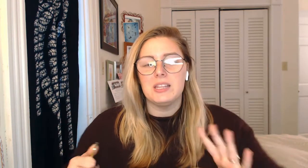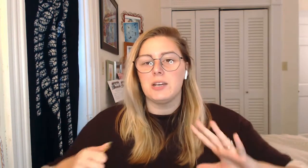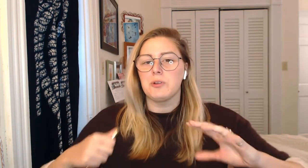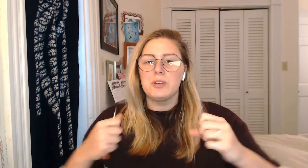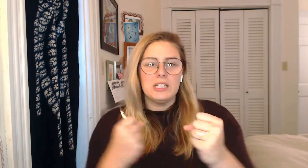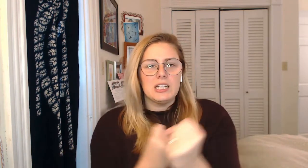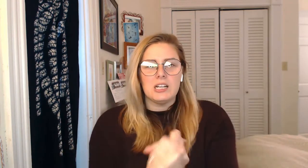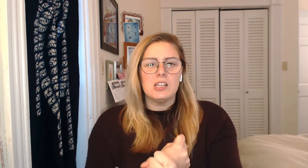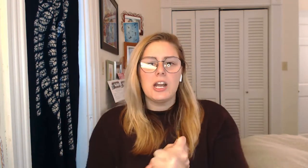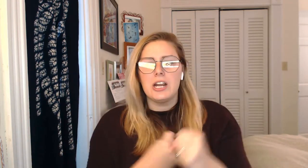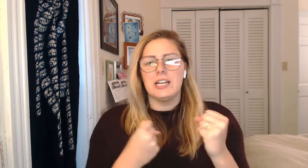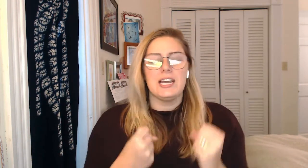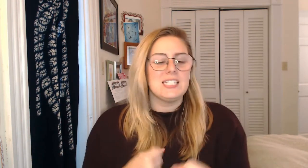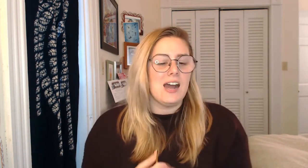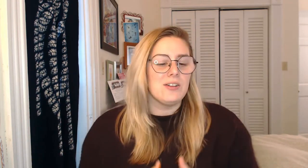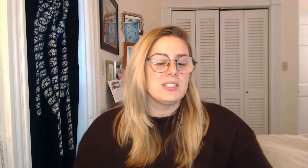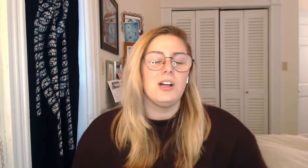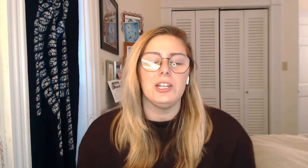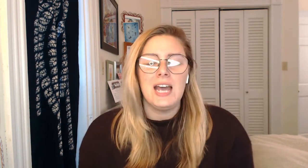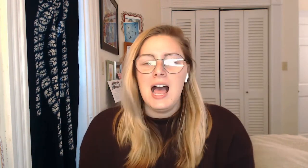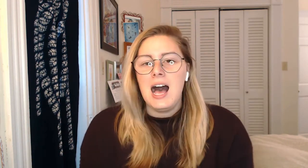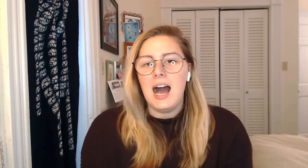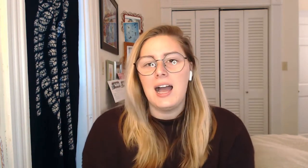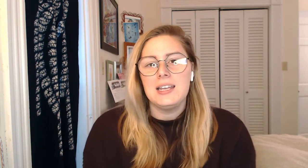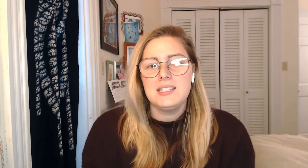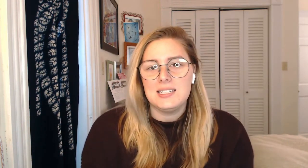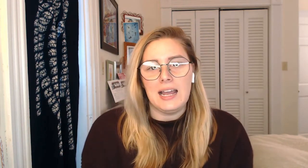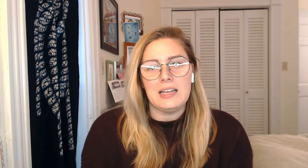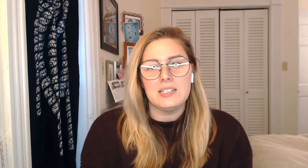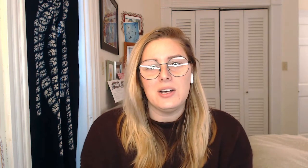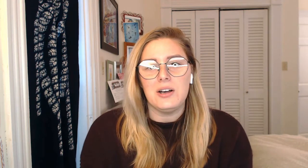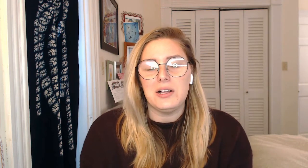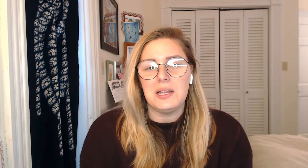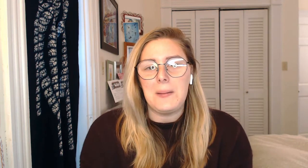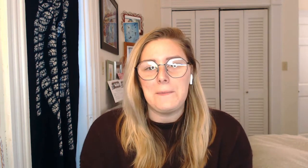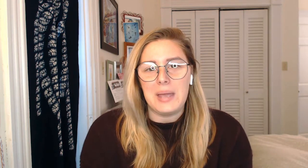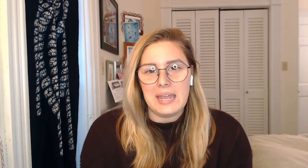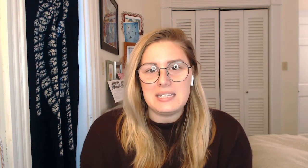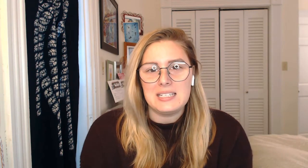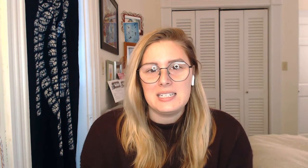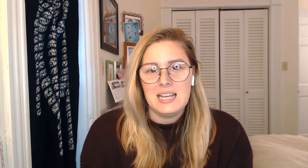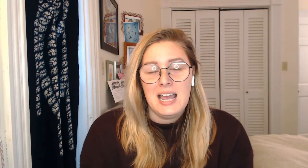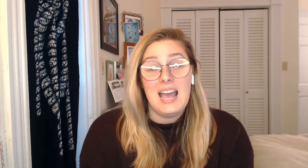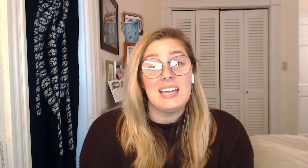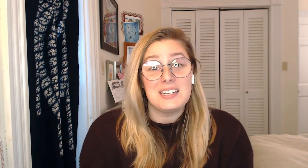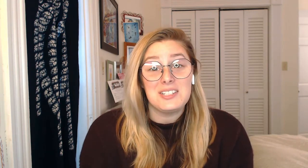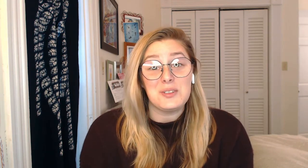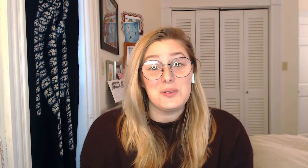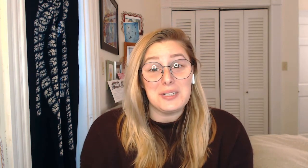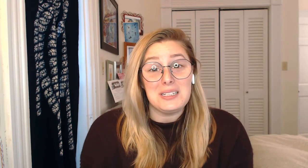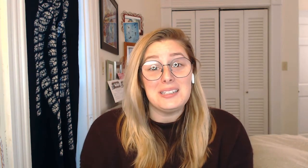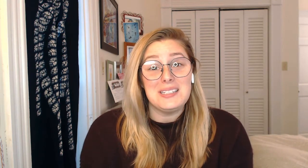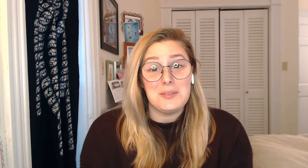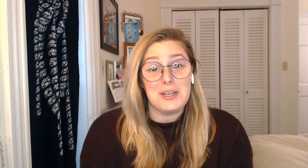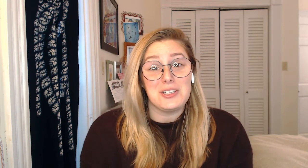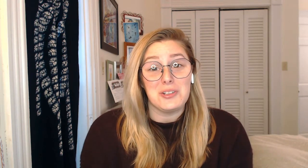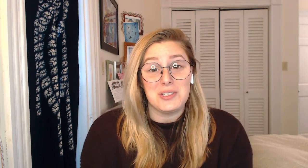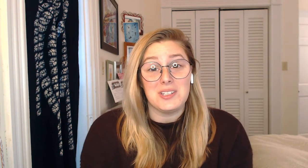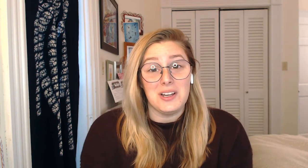that we're really going to learn and get down is called I Stand All Amazed. And it is a really special song